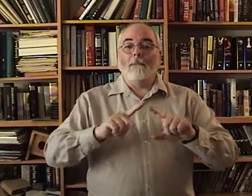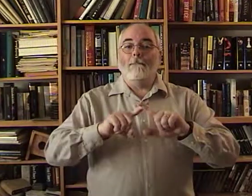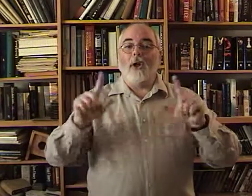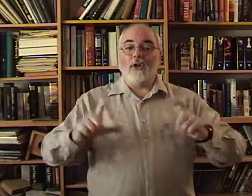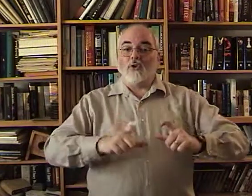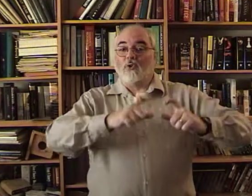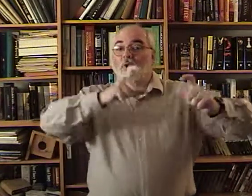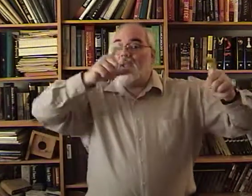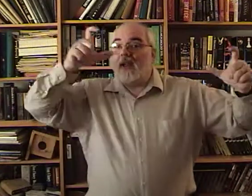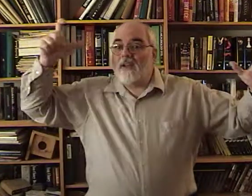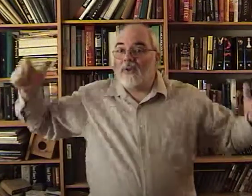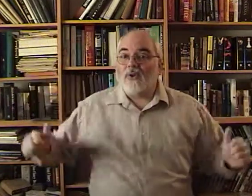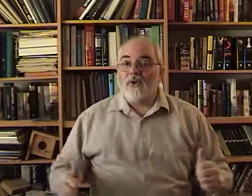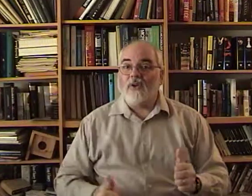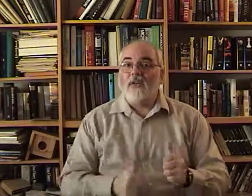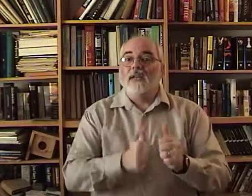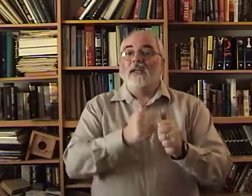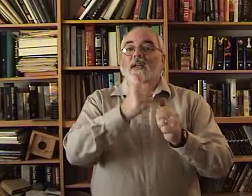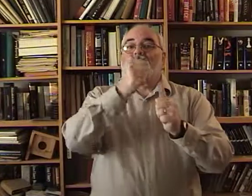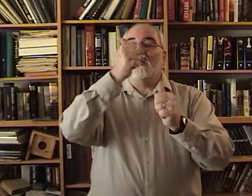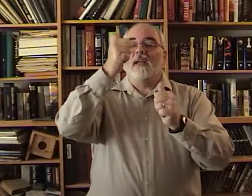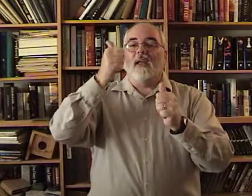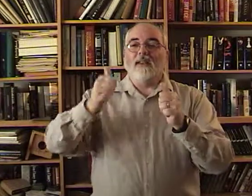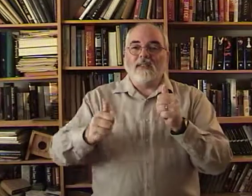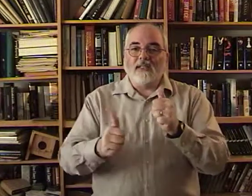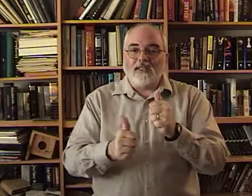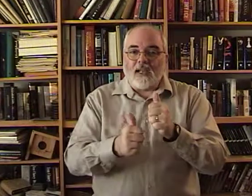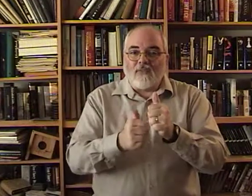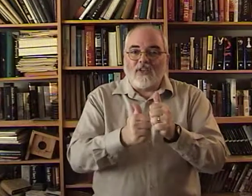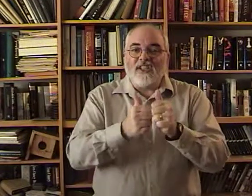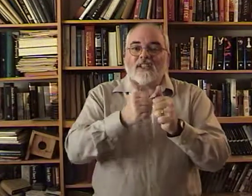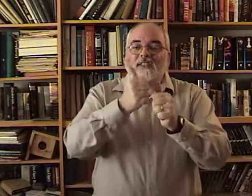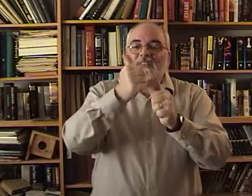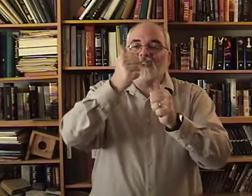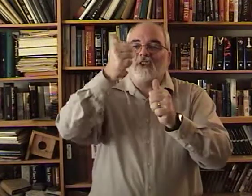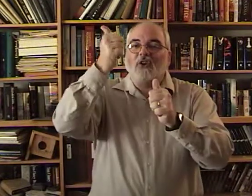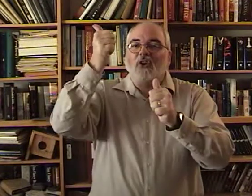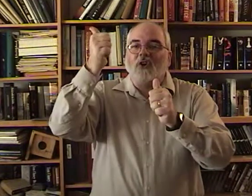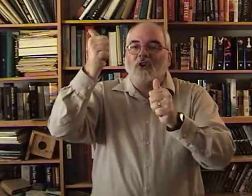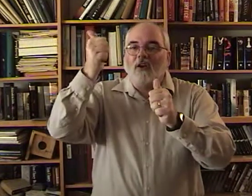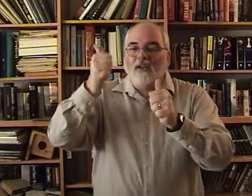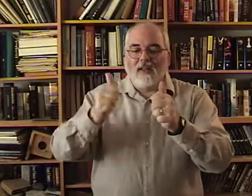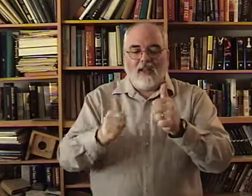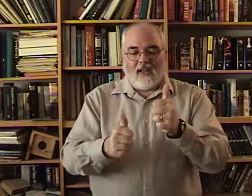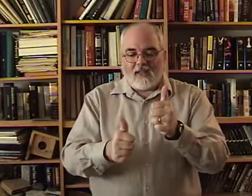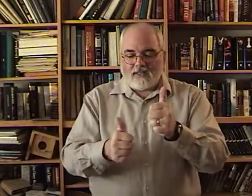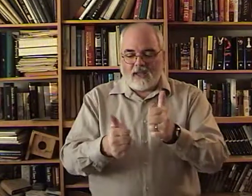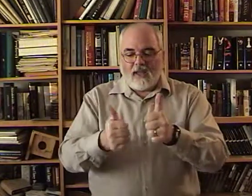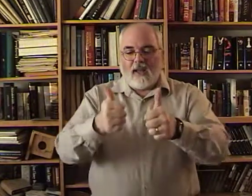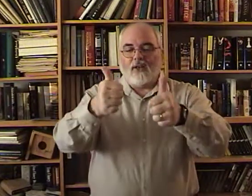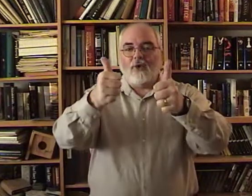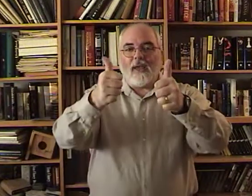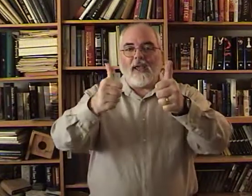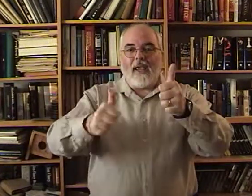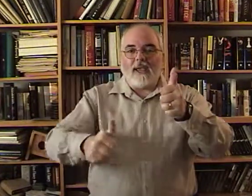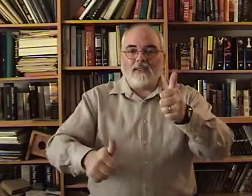But. Greater. And this is a sign for. Is. Or. It's. Two A hands.